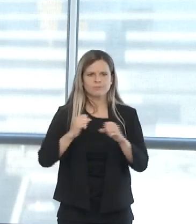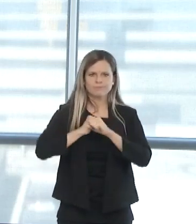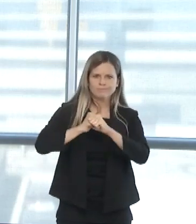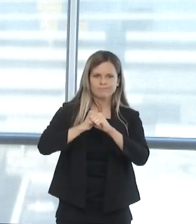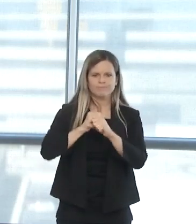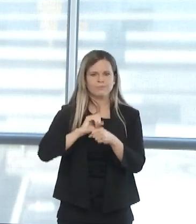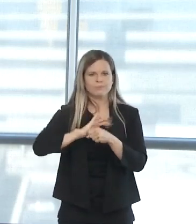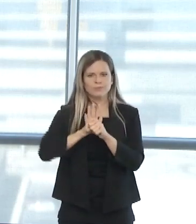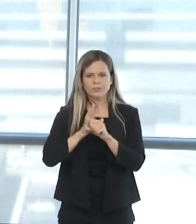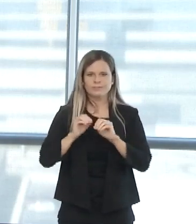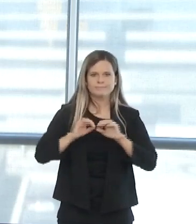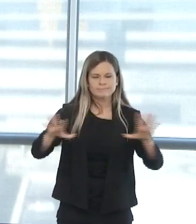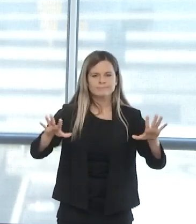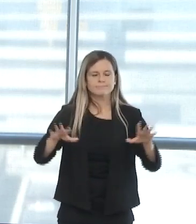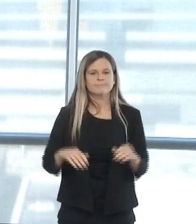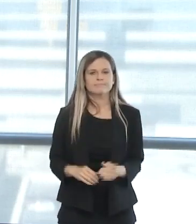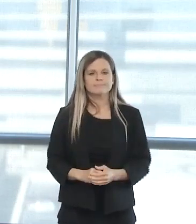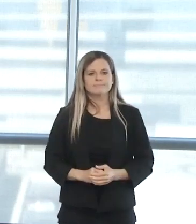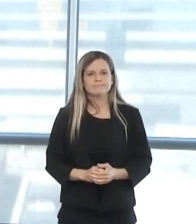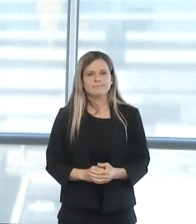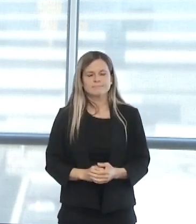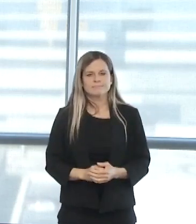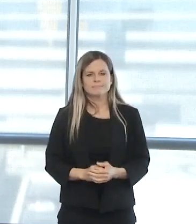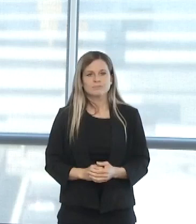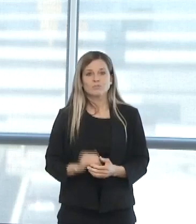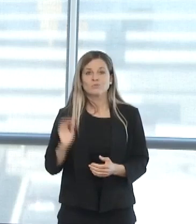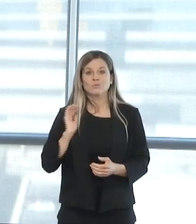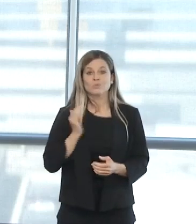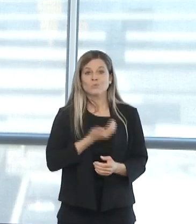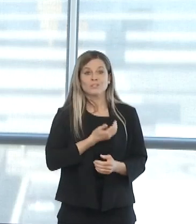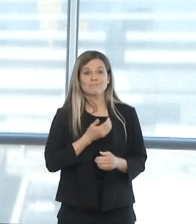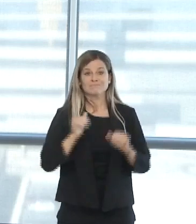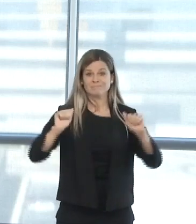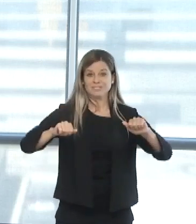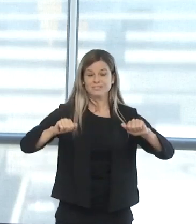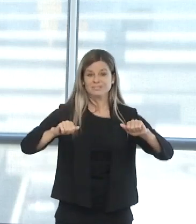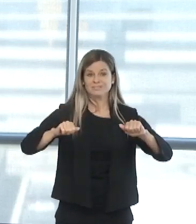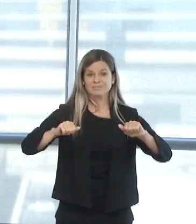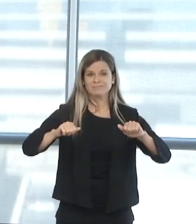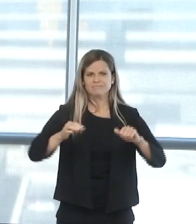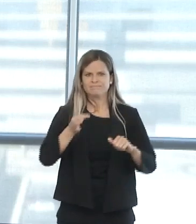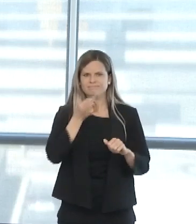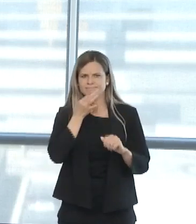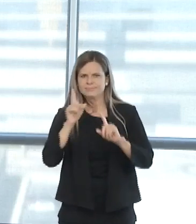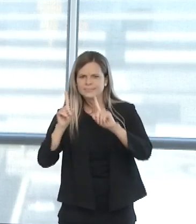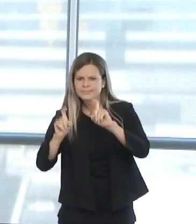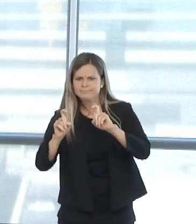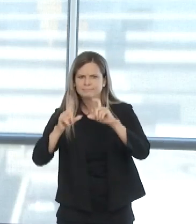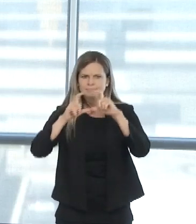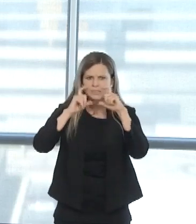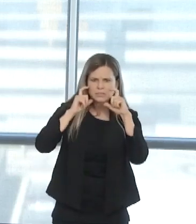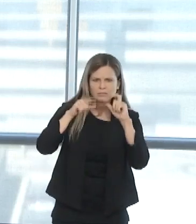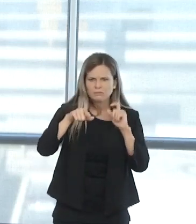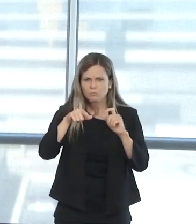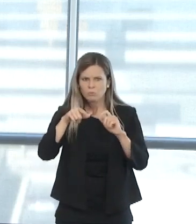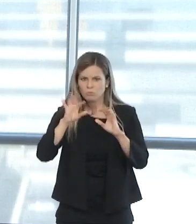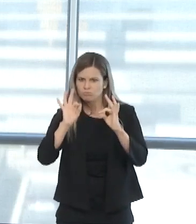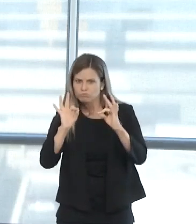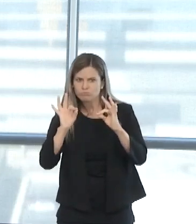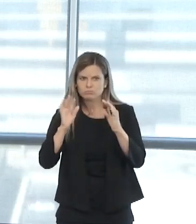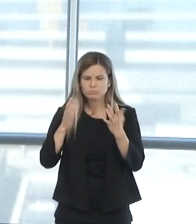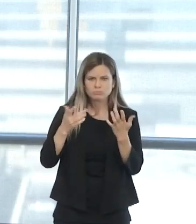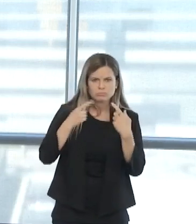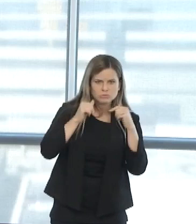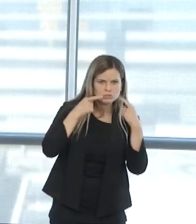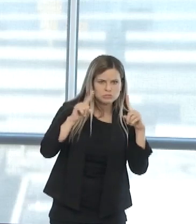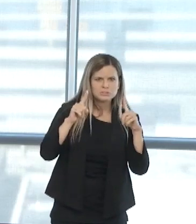ability that we have to apply unique capabilities to test masks and to assist manufacturers in getting their masks